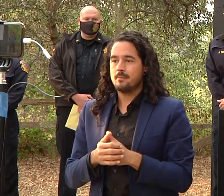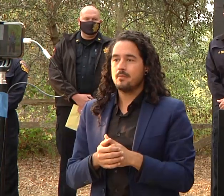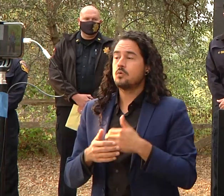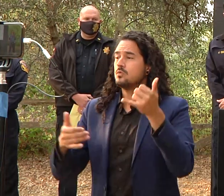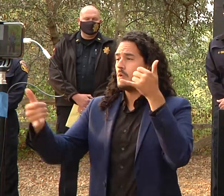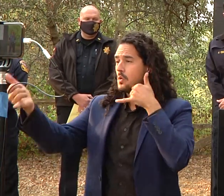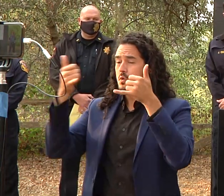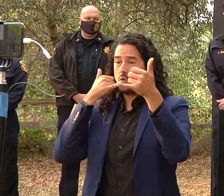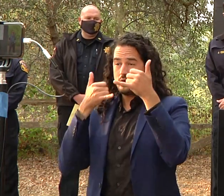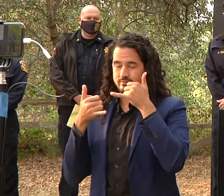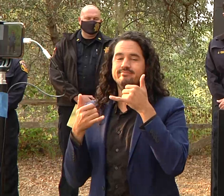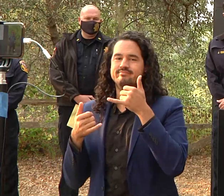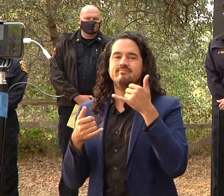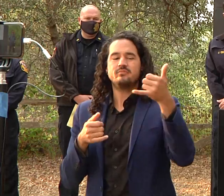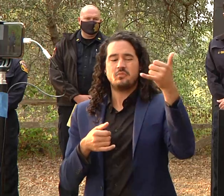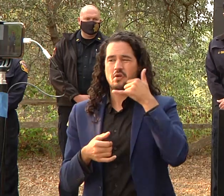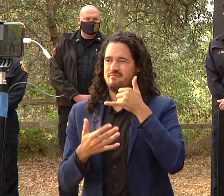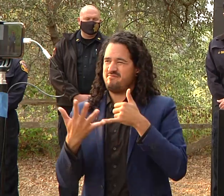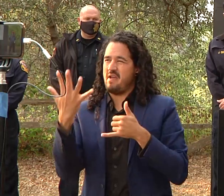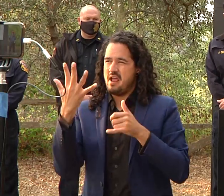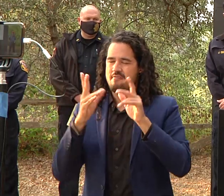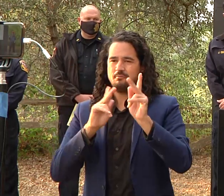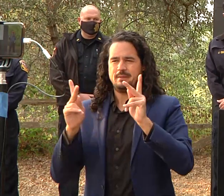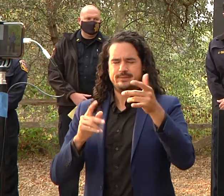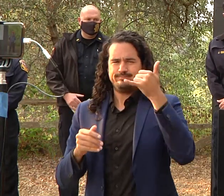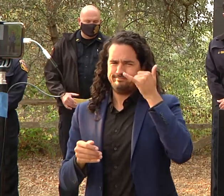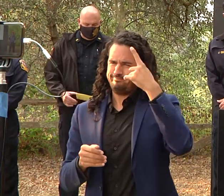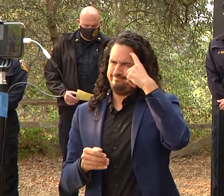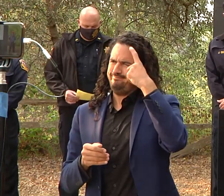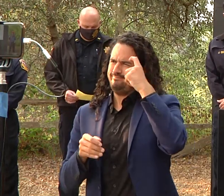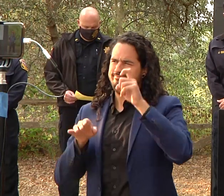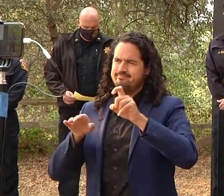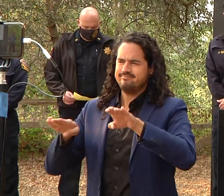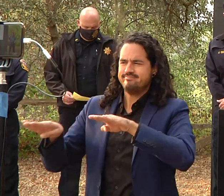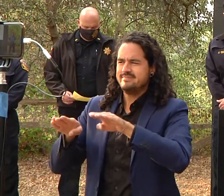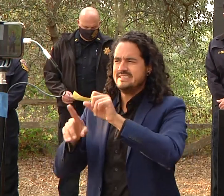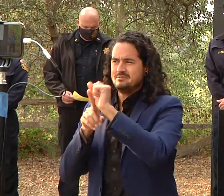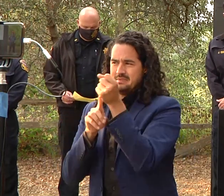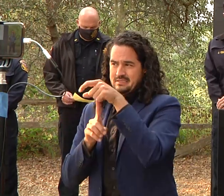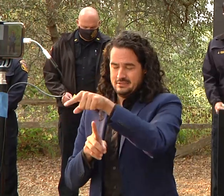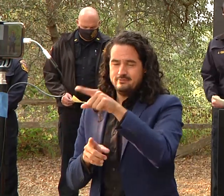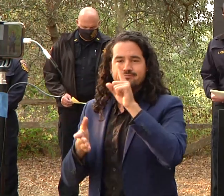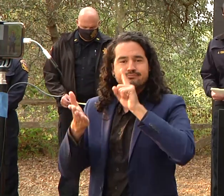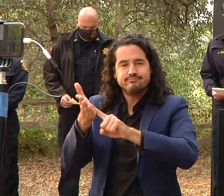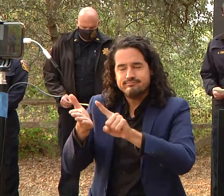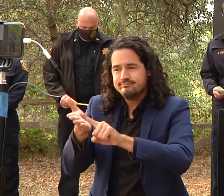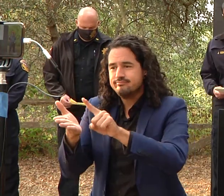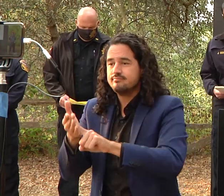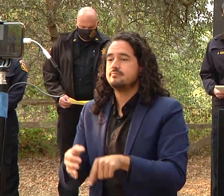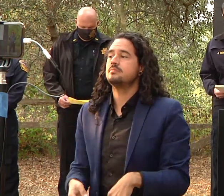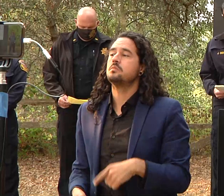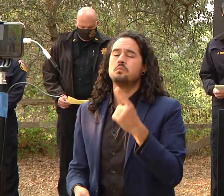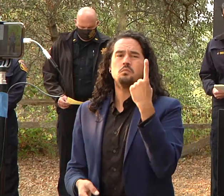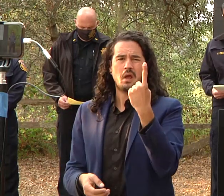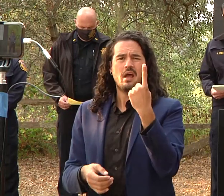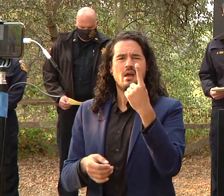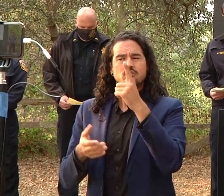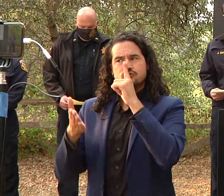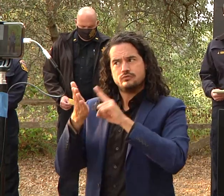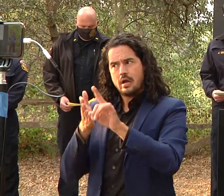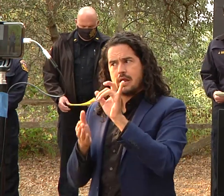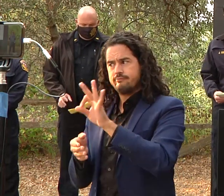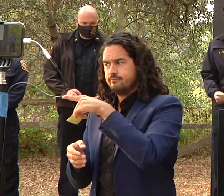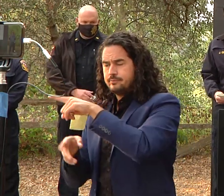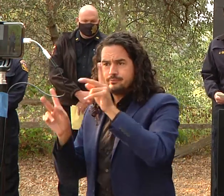and one welfare check over the past day and last night and we are still just at